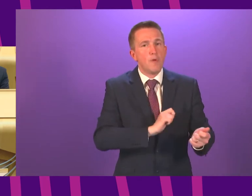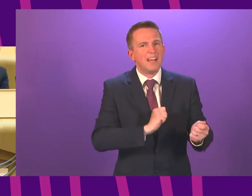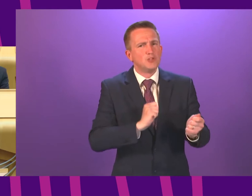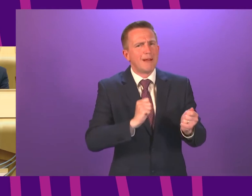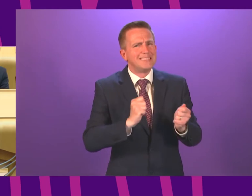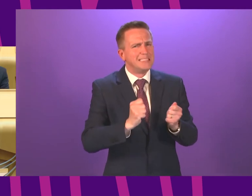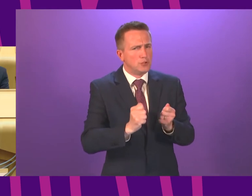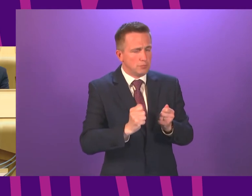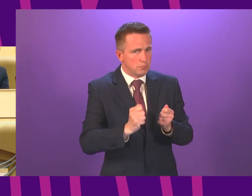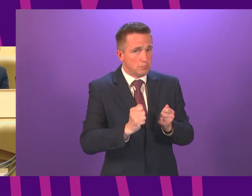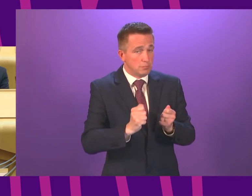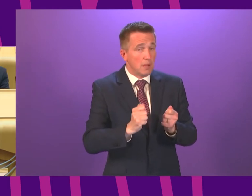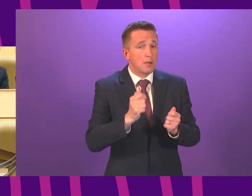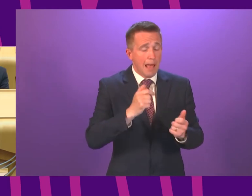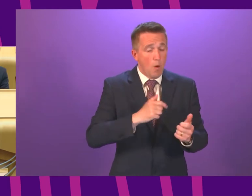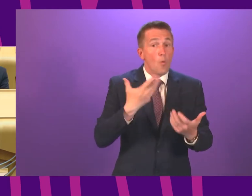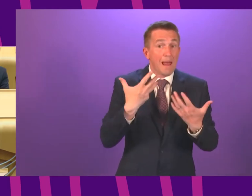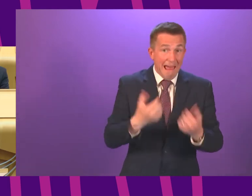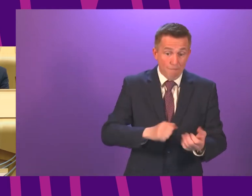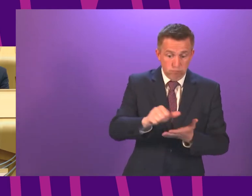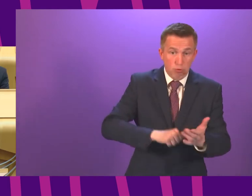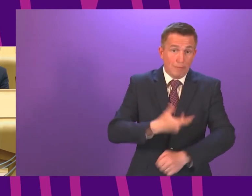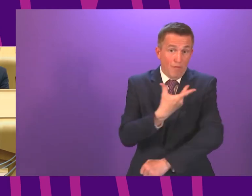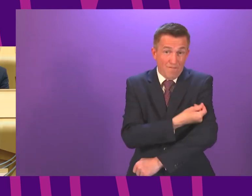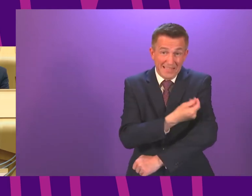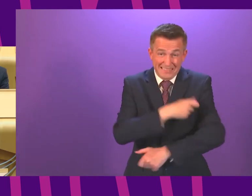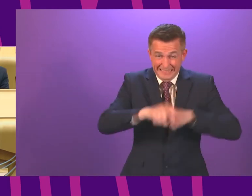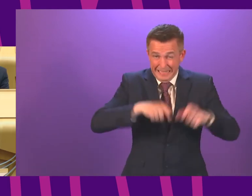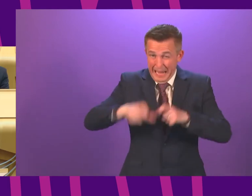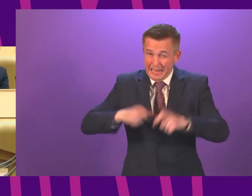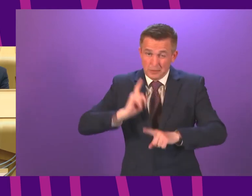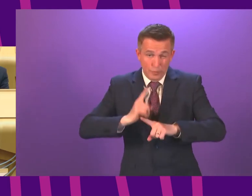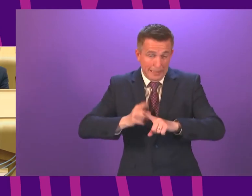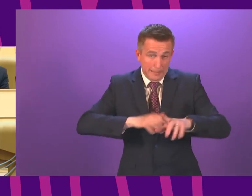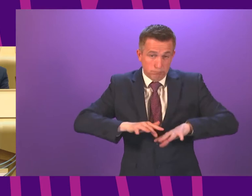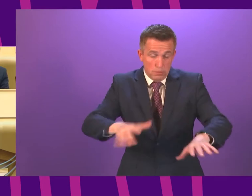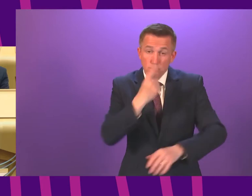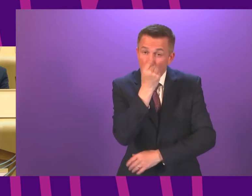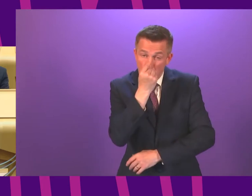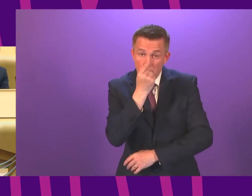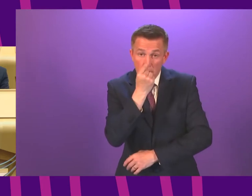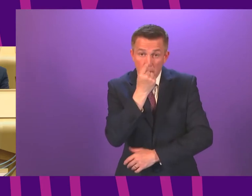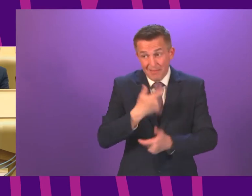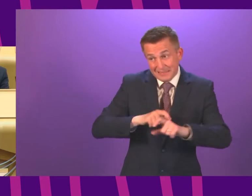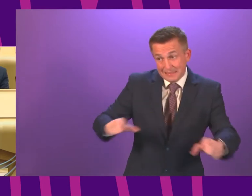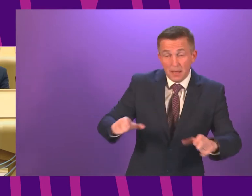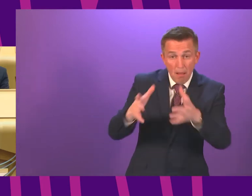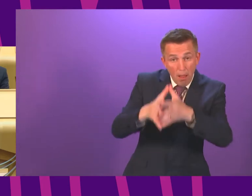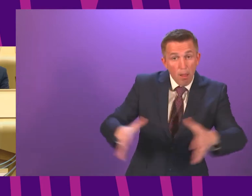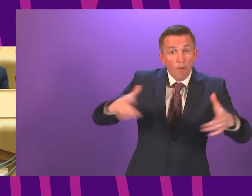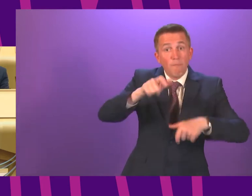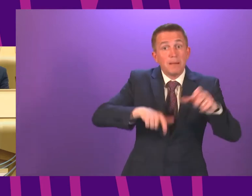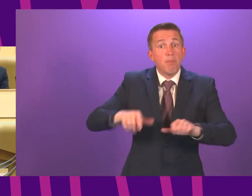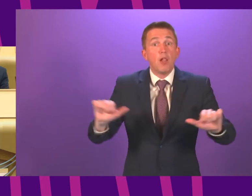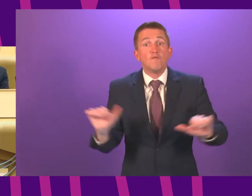we are vaccinating as quickly as possible and trying to speed up as much as possible, there is still a sizable proportion of the population